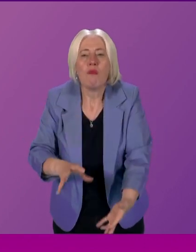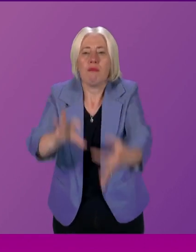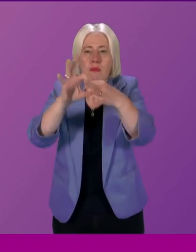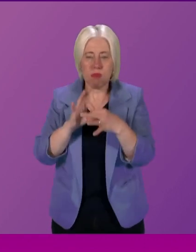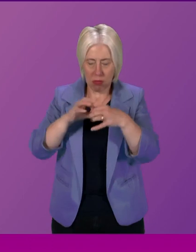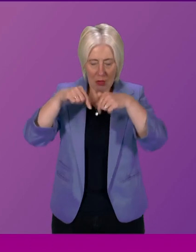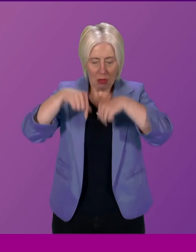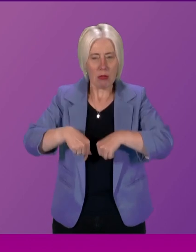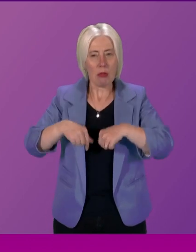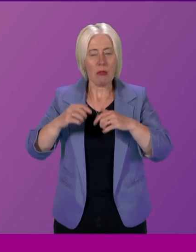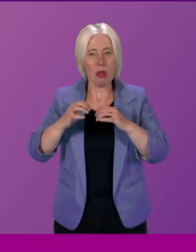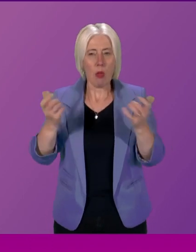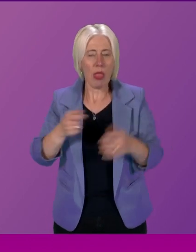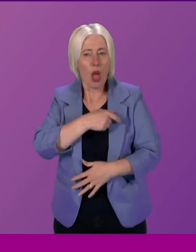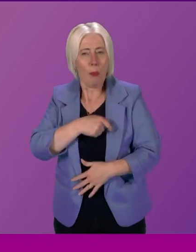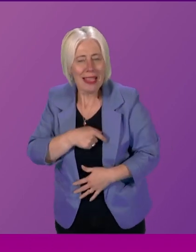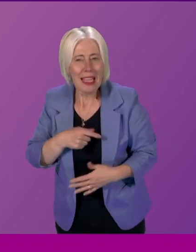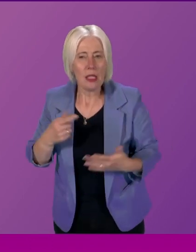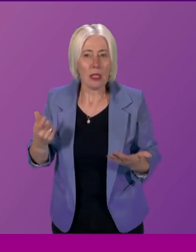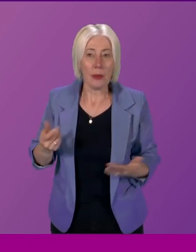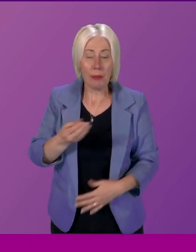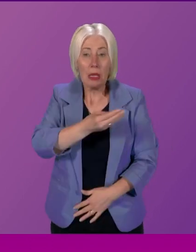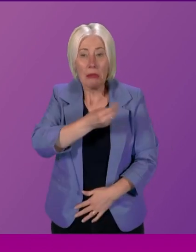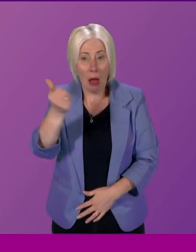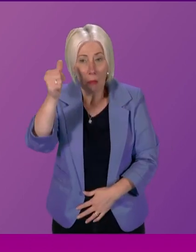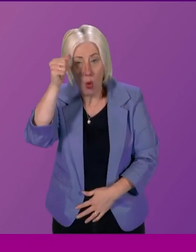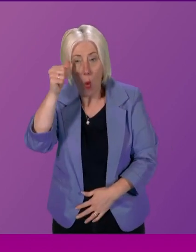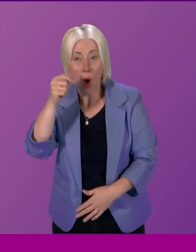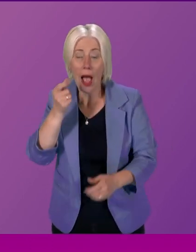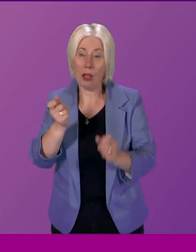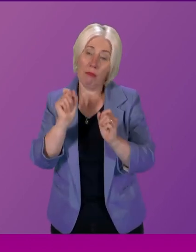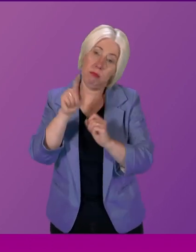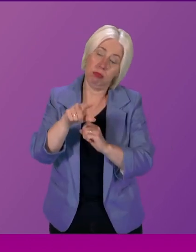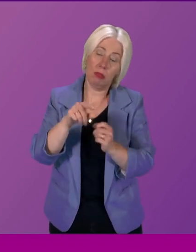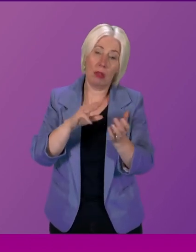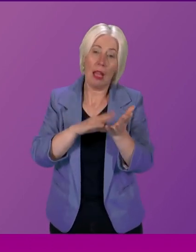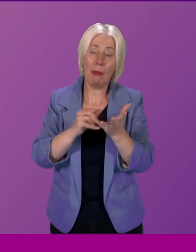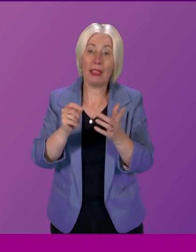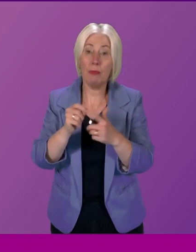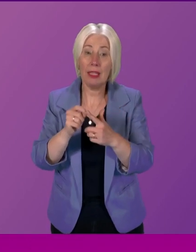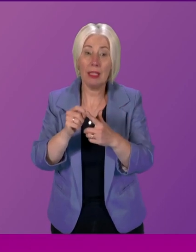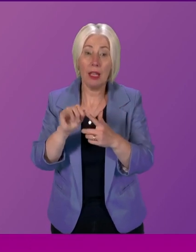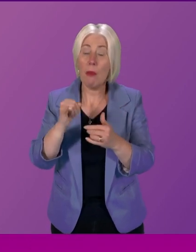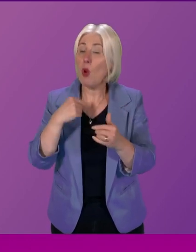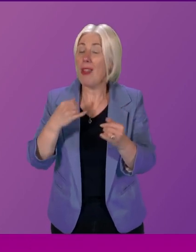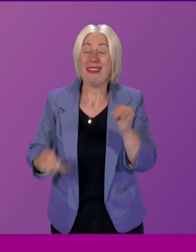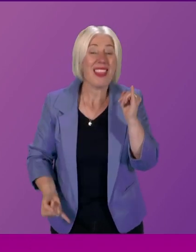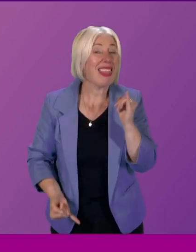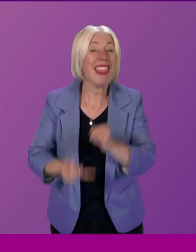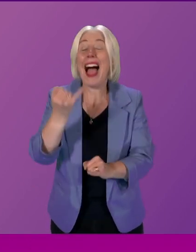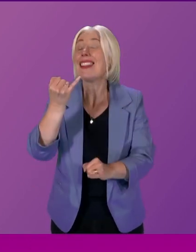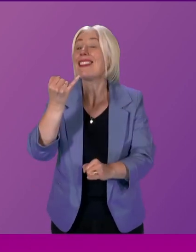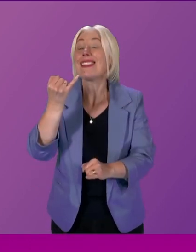engage with the committees some of them will know how to write their MSPs and we're usually the last port of call in